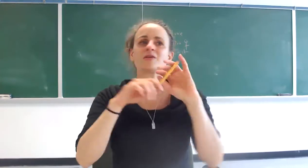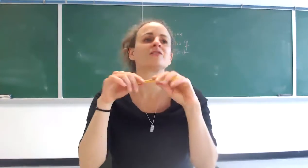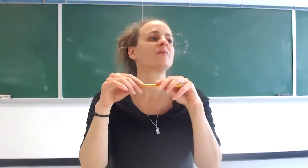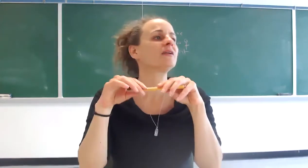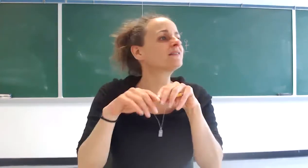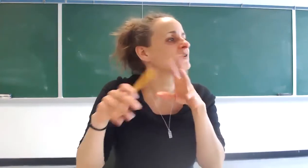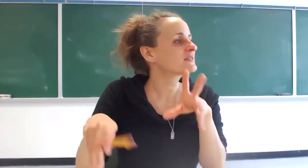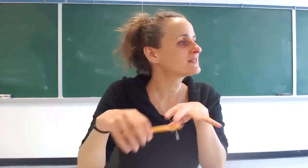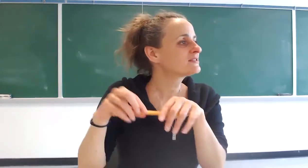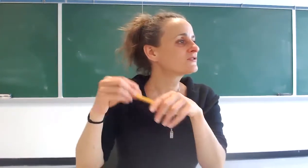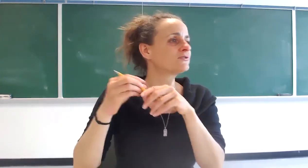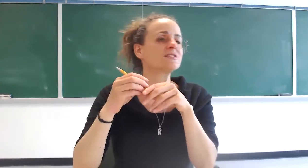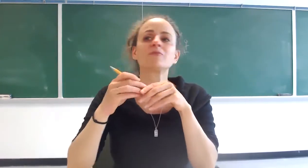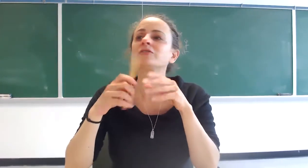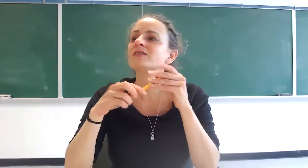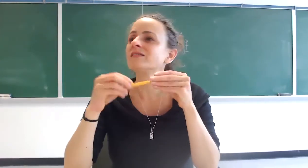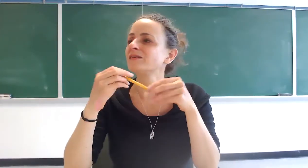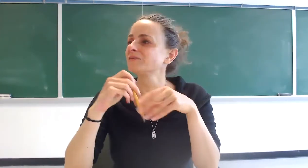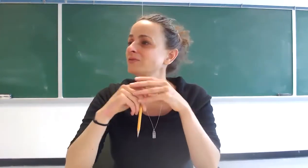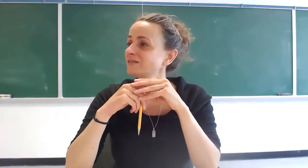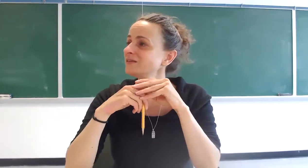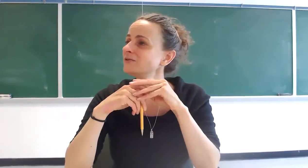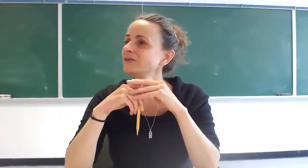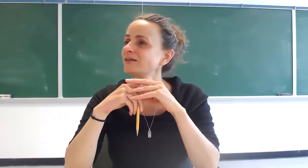someone else comes and sees your footstep what do they see do they see you or not